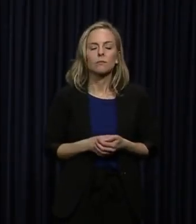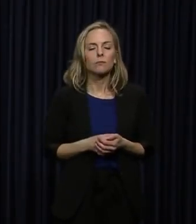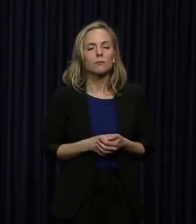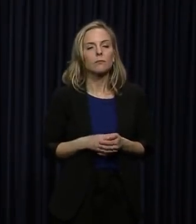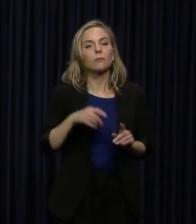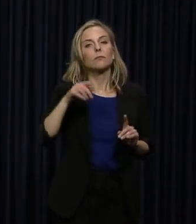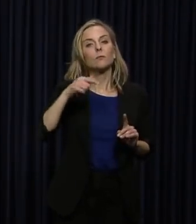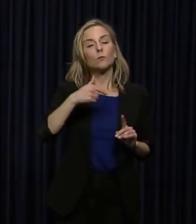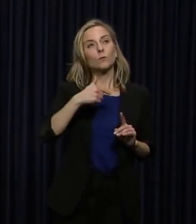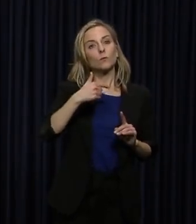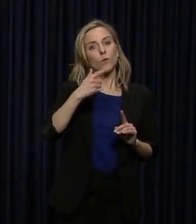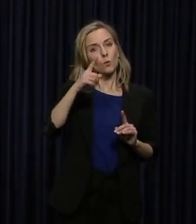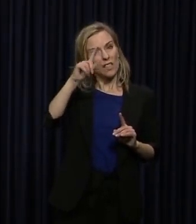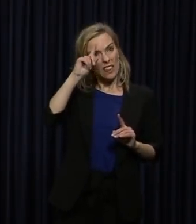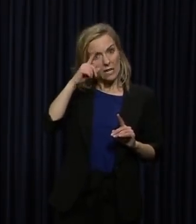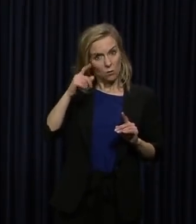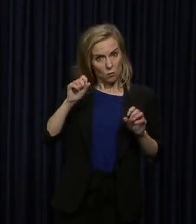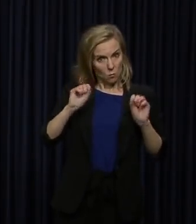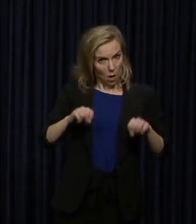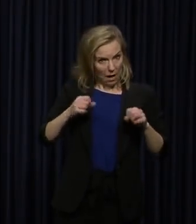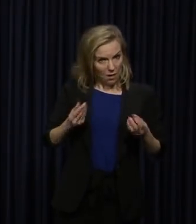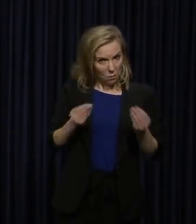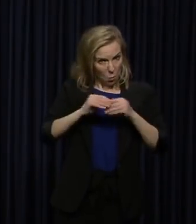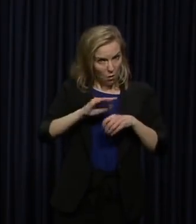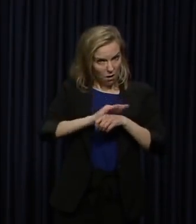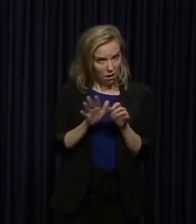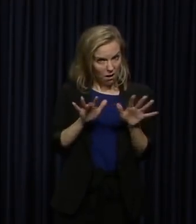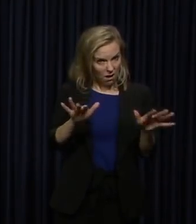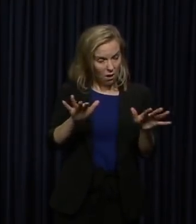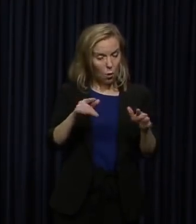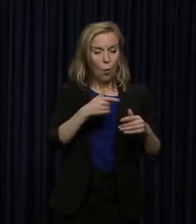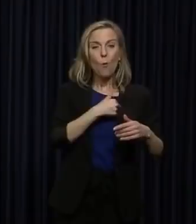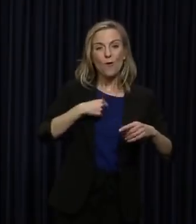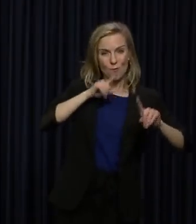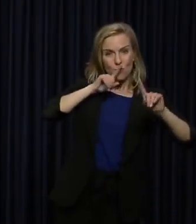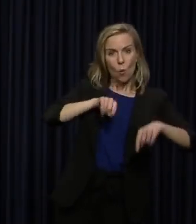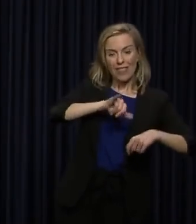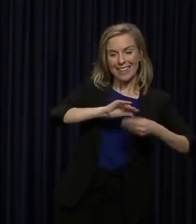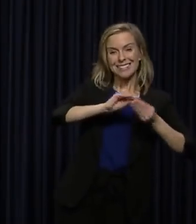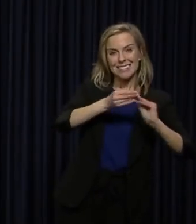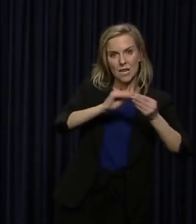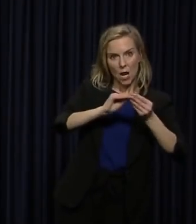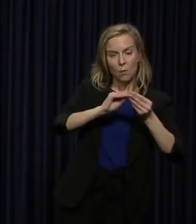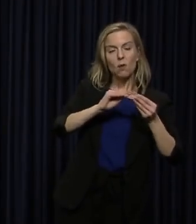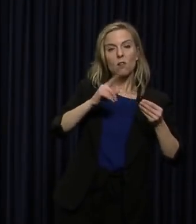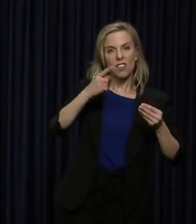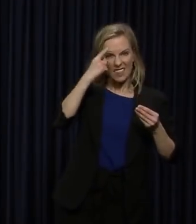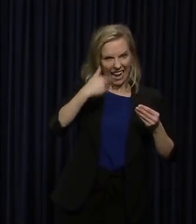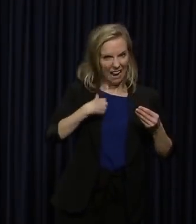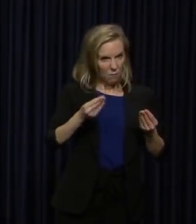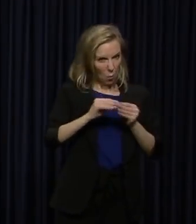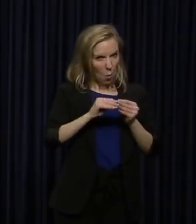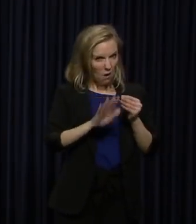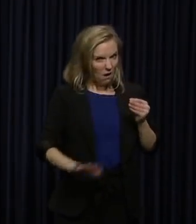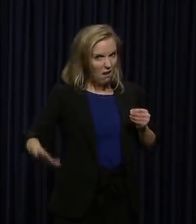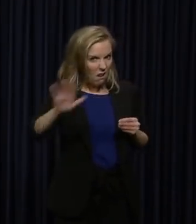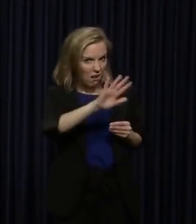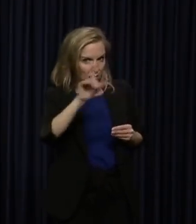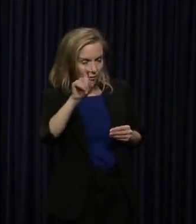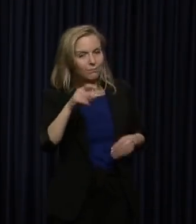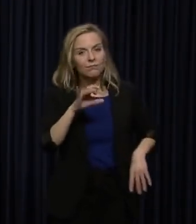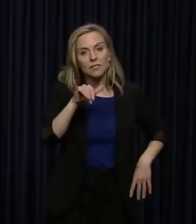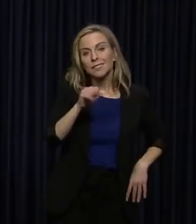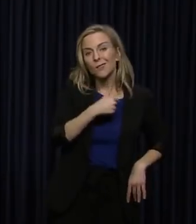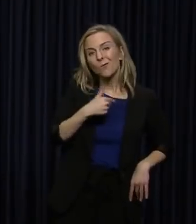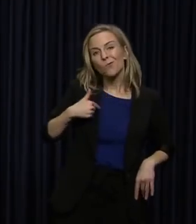Do we believe that there are more cases of the coronavirus in Kentucky than what are reported due to lack of available testing? We believe that there